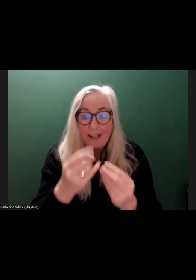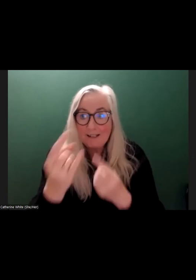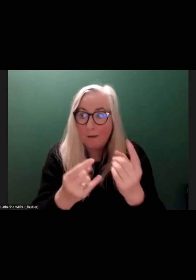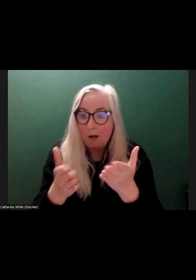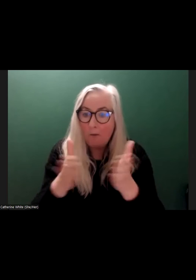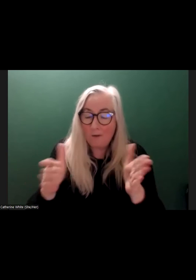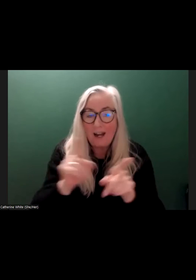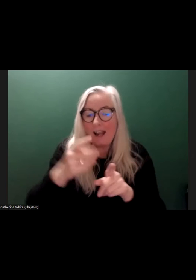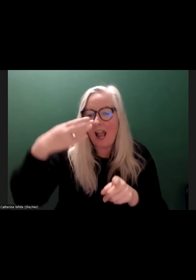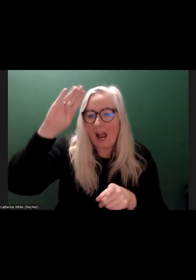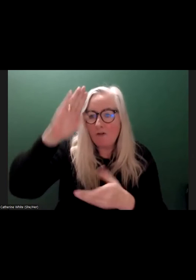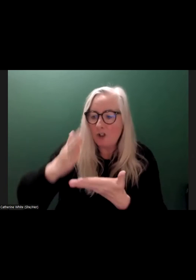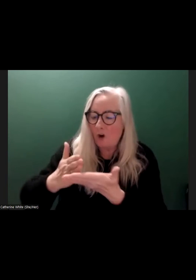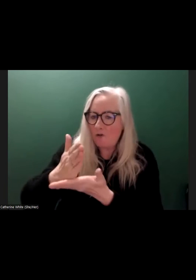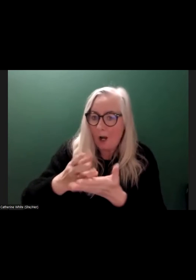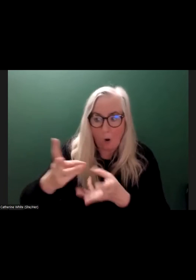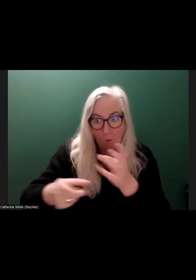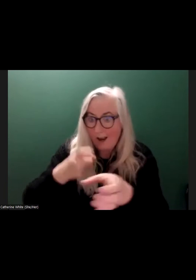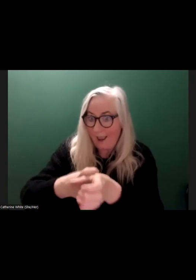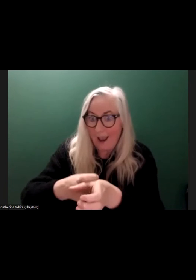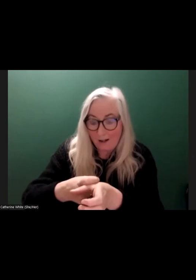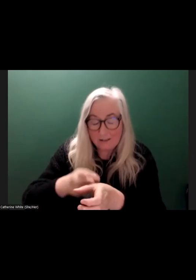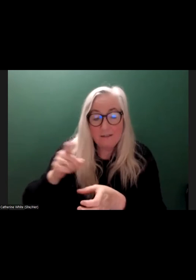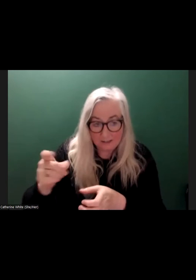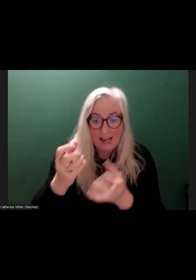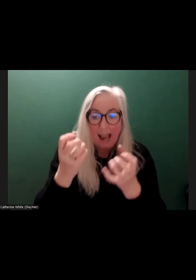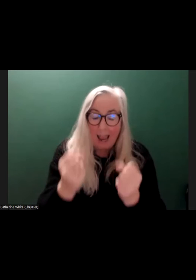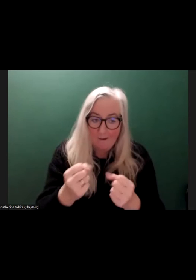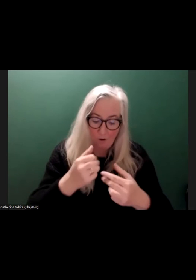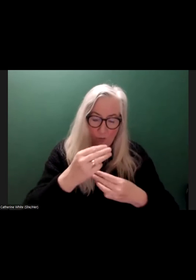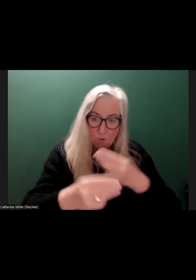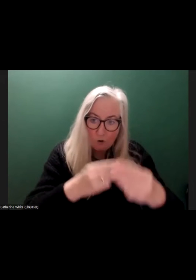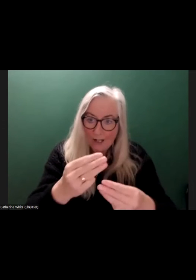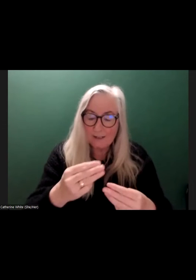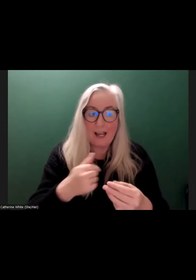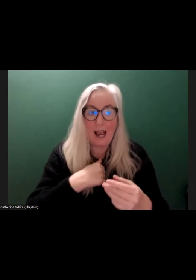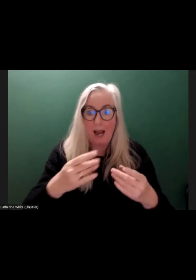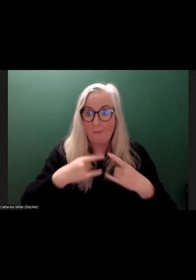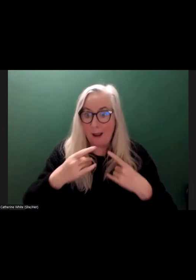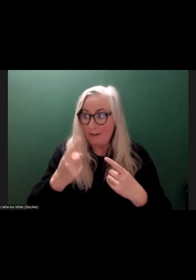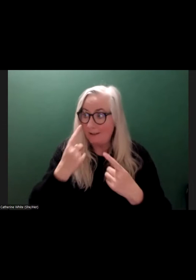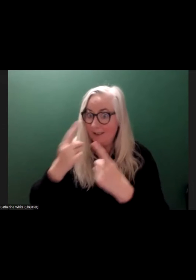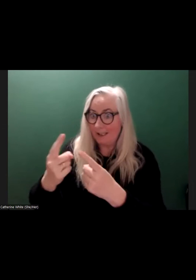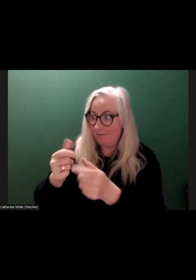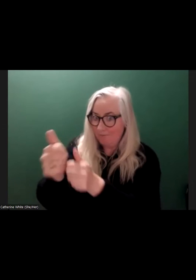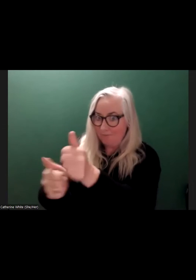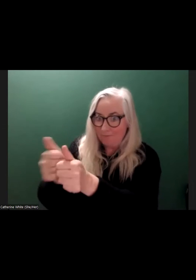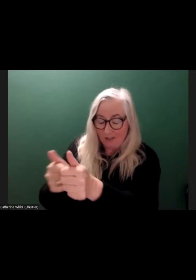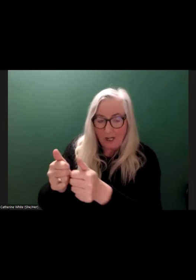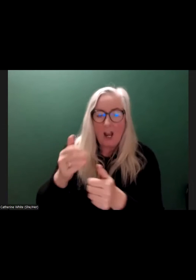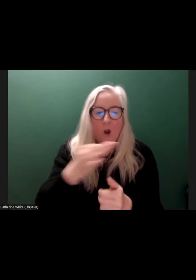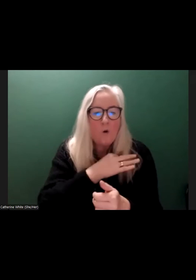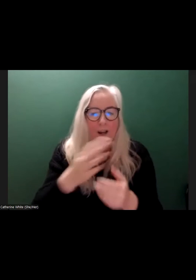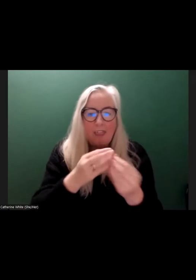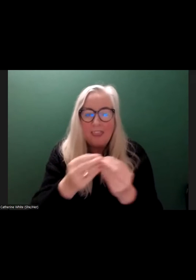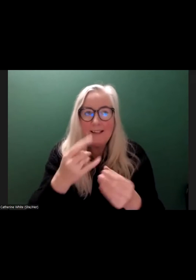Irish Rail have got to, you know, they're working hard on it. And there has been progress and you have to put credit to that. And there's good things happening across